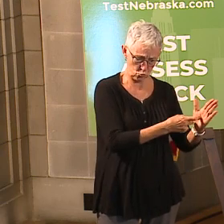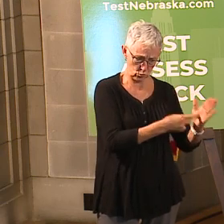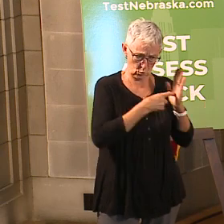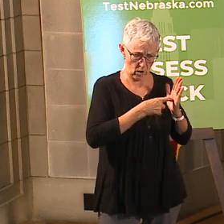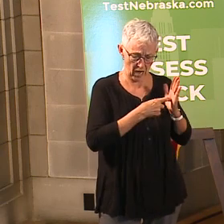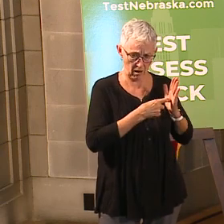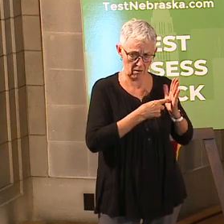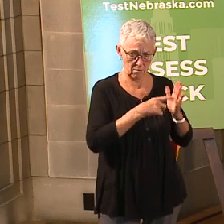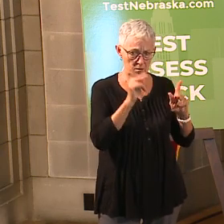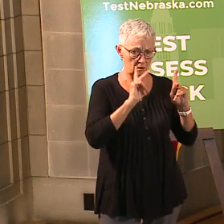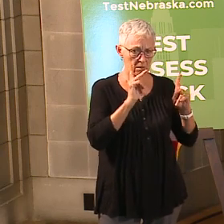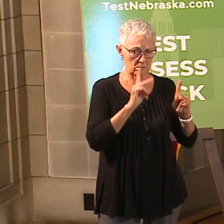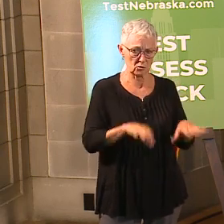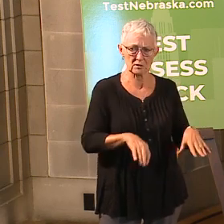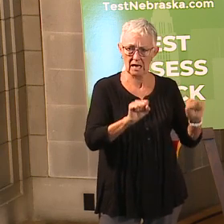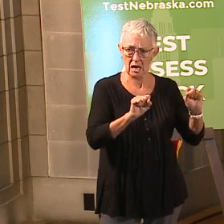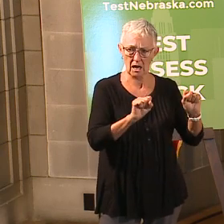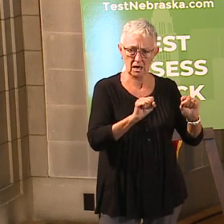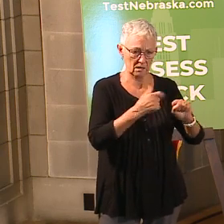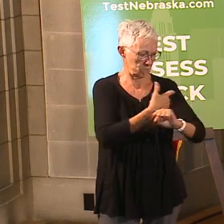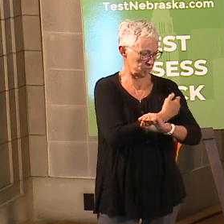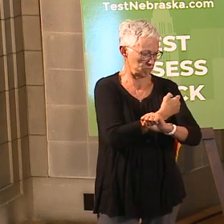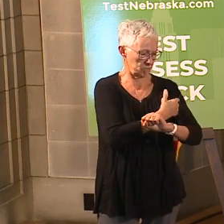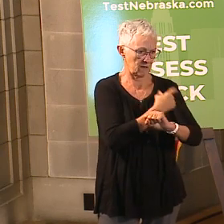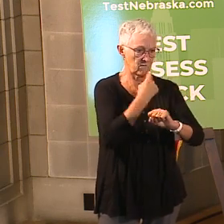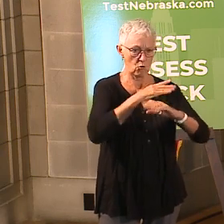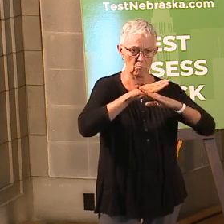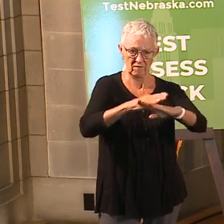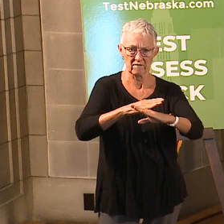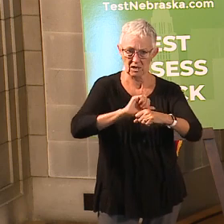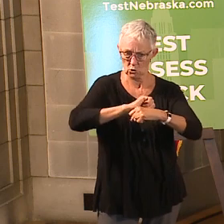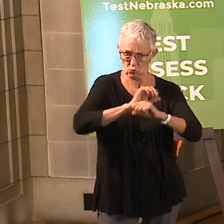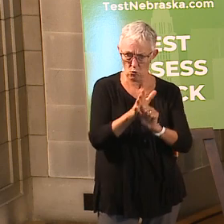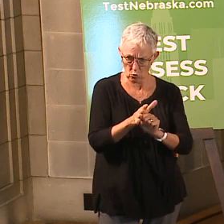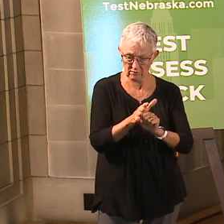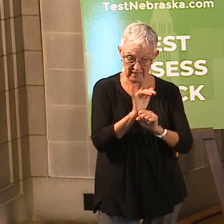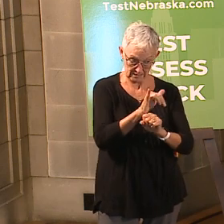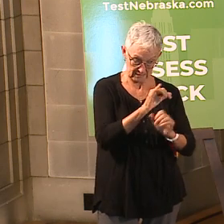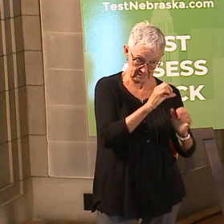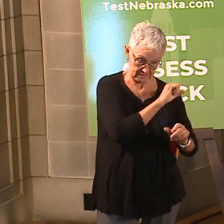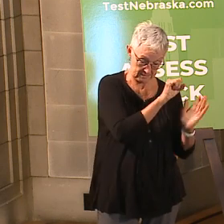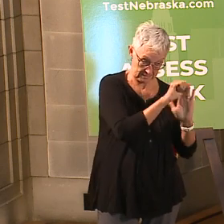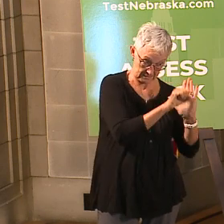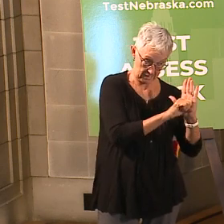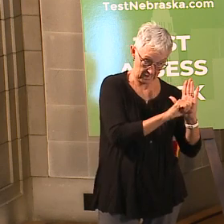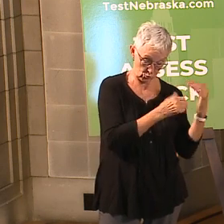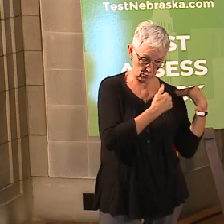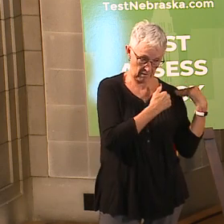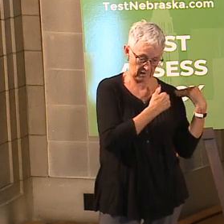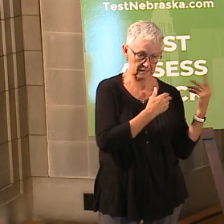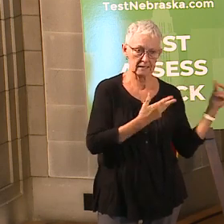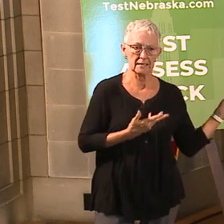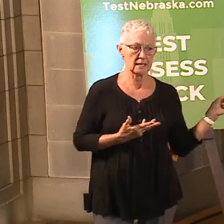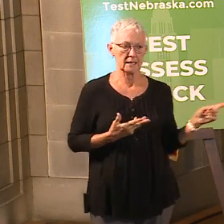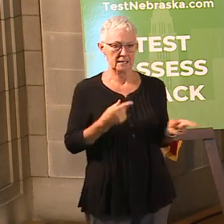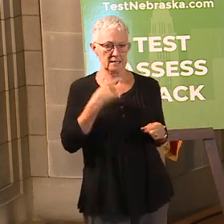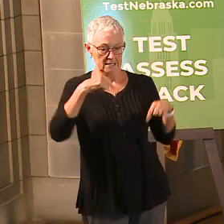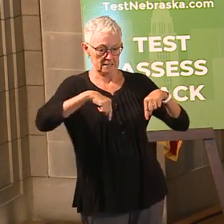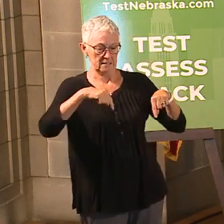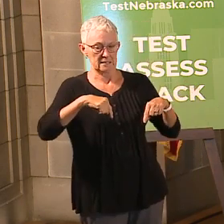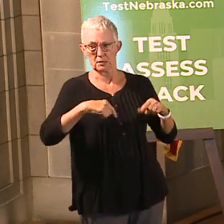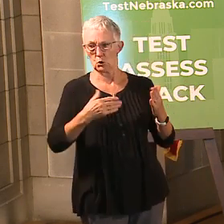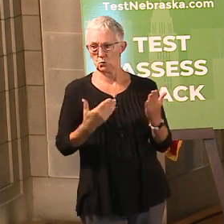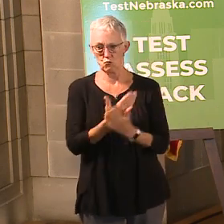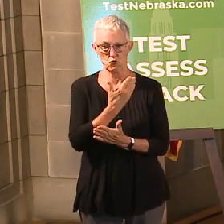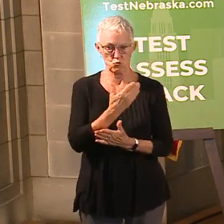mandate a vaccine and are different states making different decisions? And again, this is relatively new from the standpoint of,